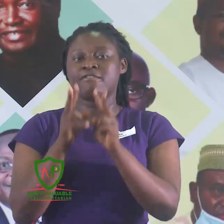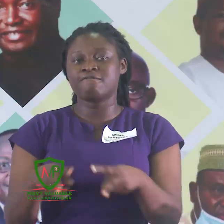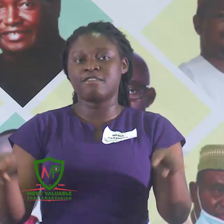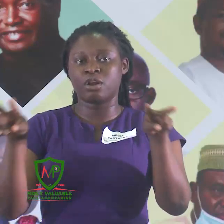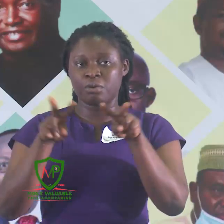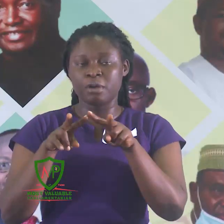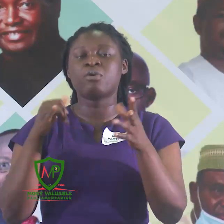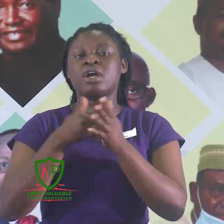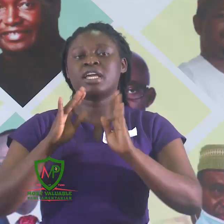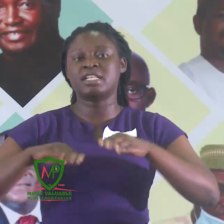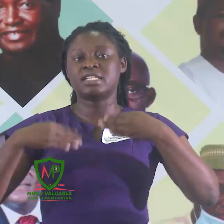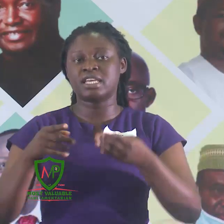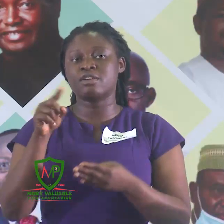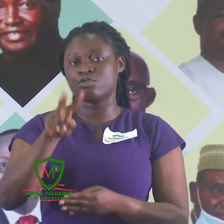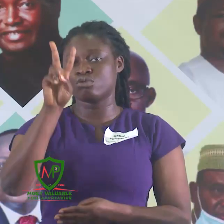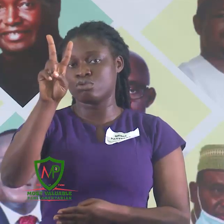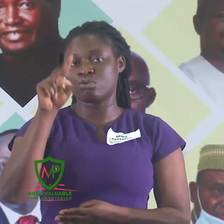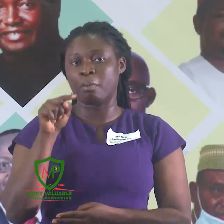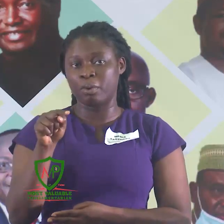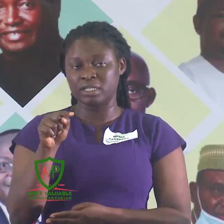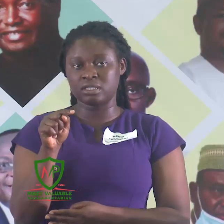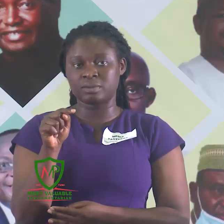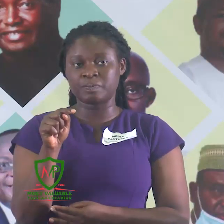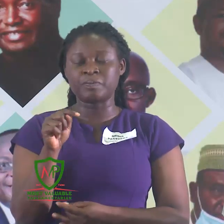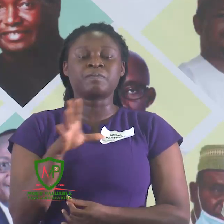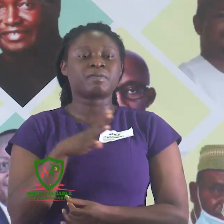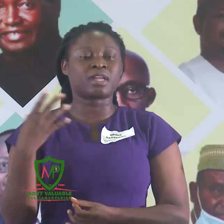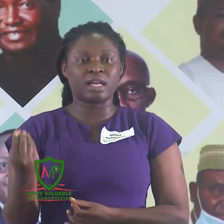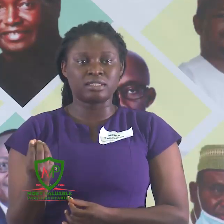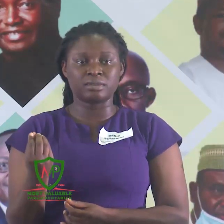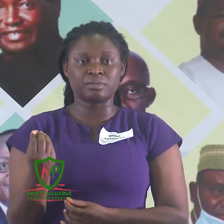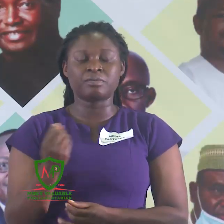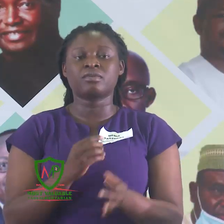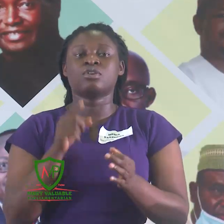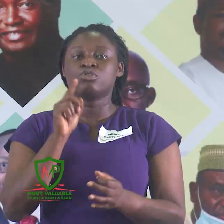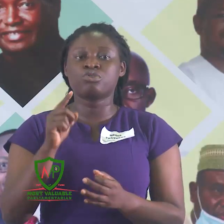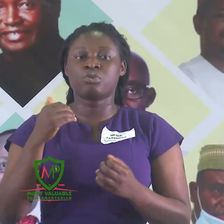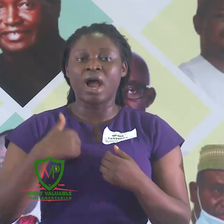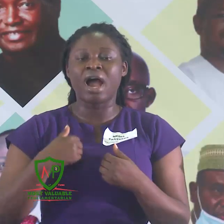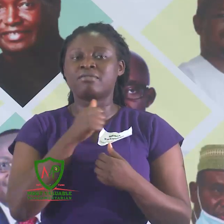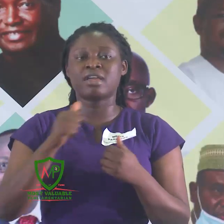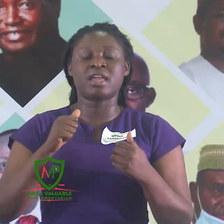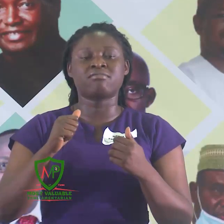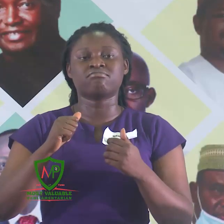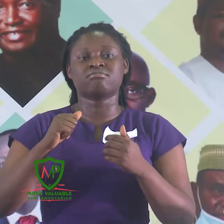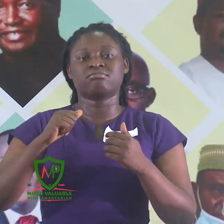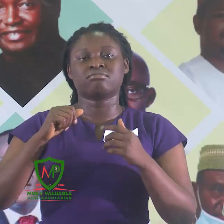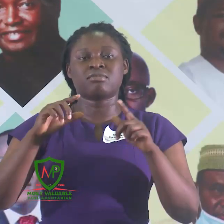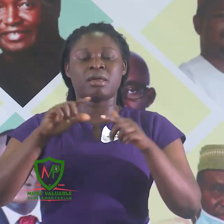it gives you two points. And you have a maximum number